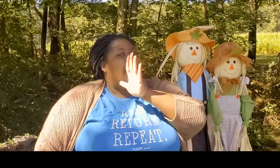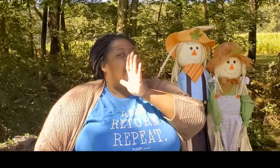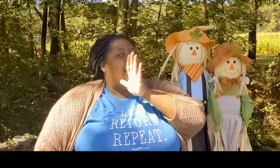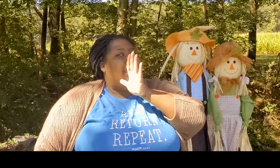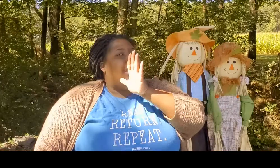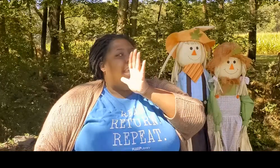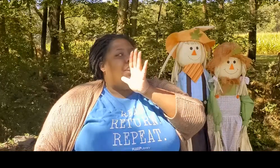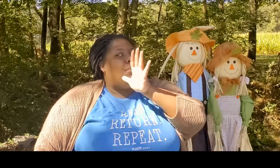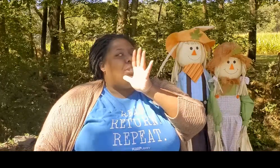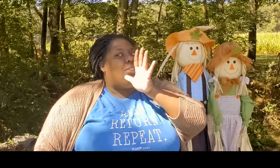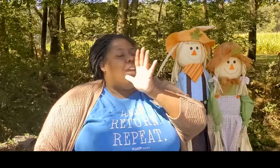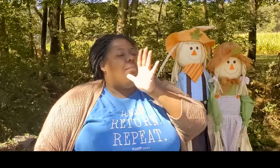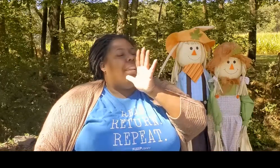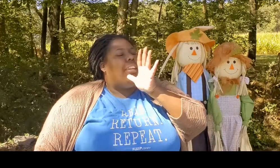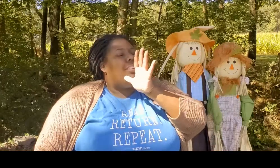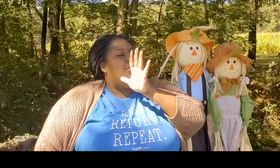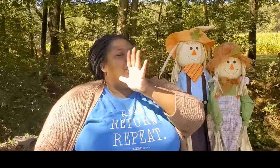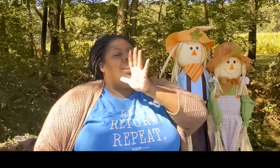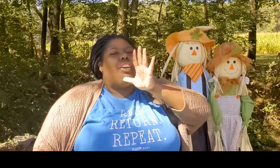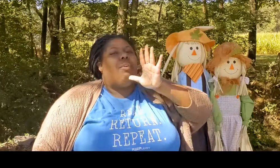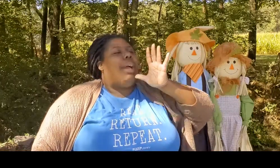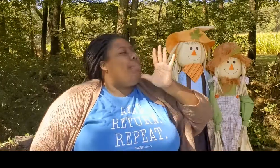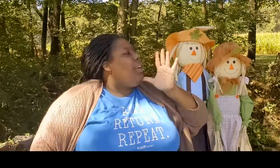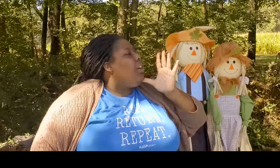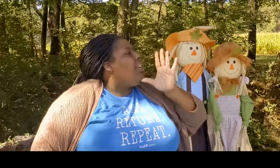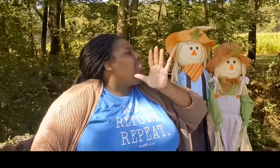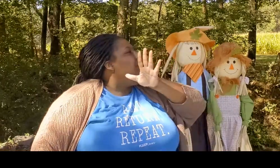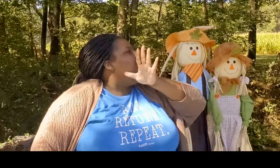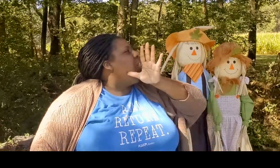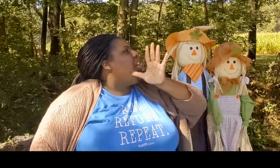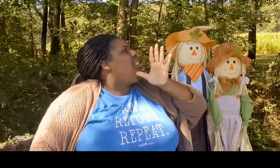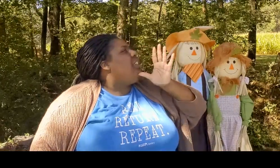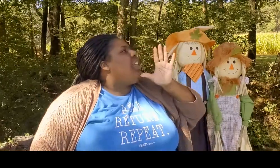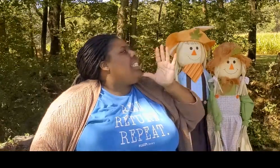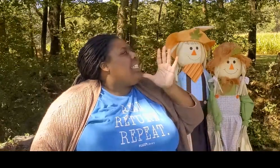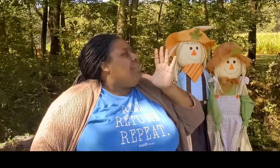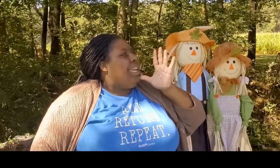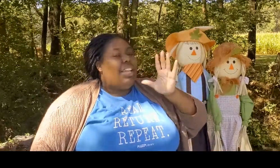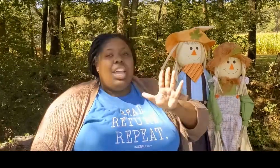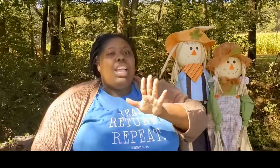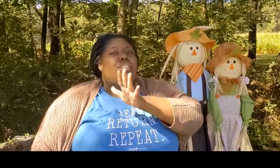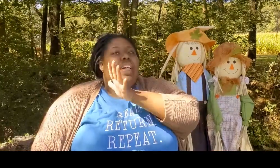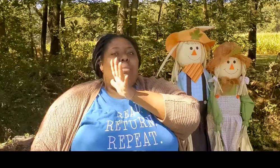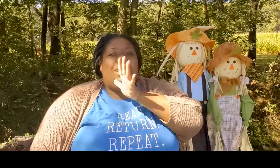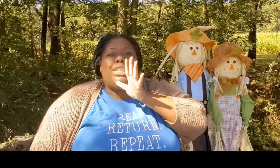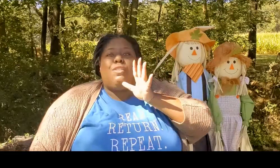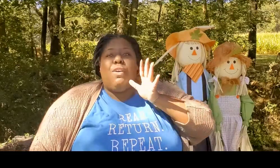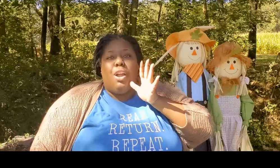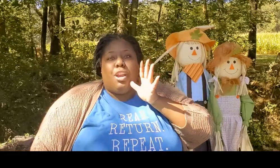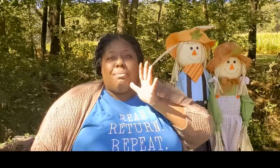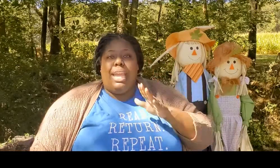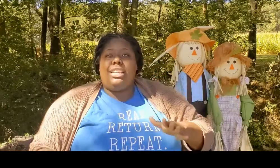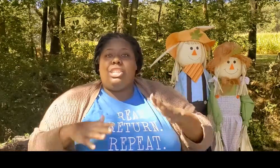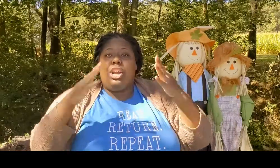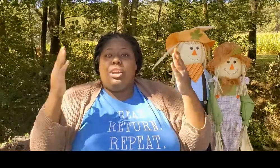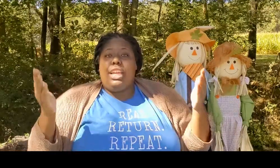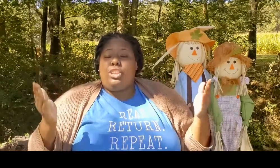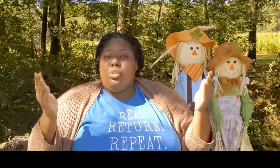your hand and you're going to put your thumb right here at your chin and you're going to wipe it across. I'm going to turn so you can see me. So that means farm, and to turn it into a